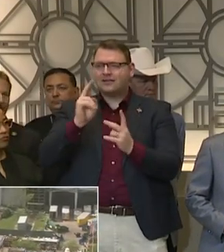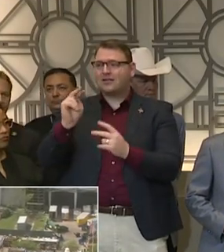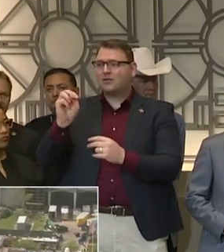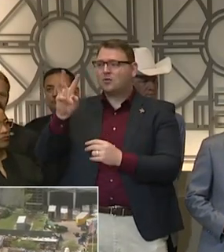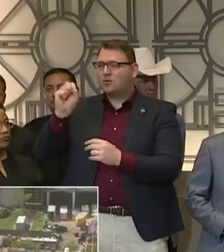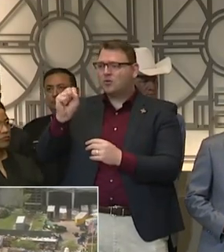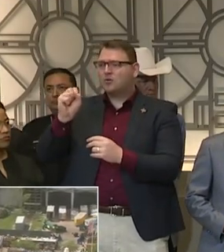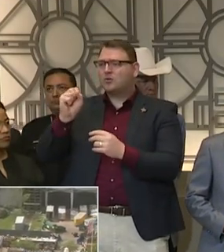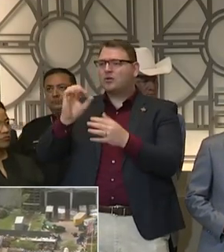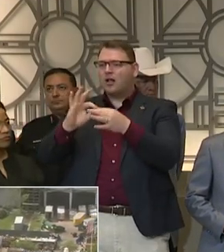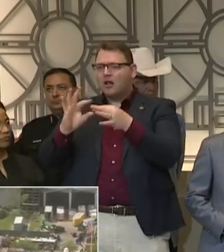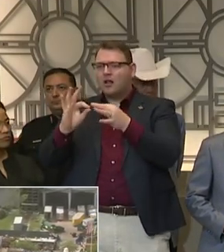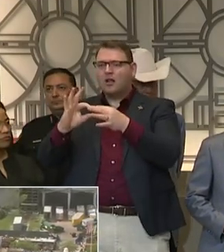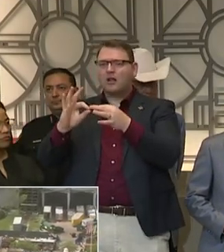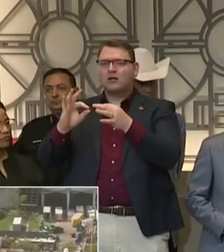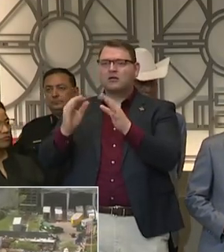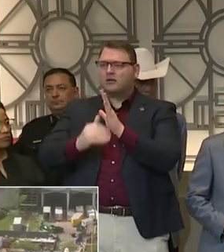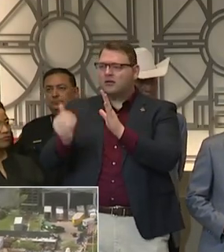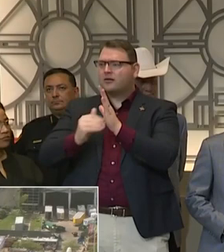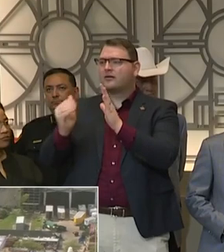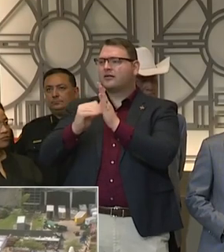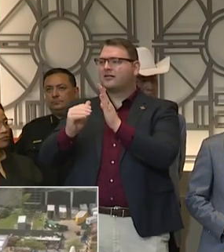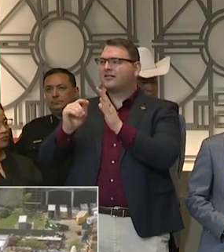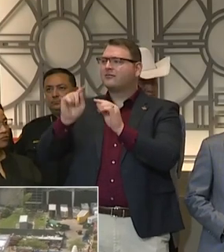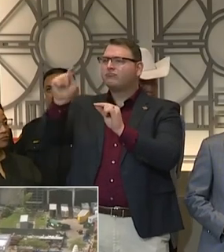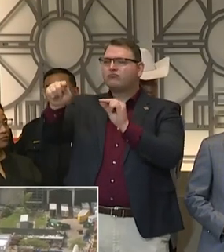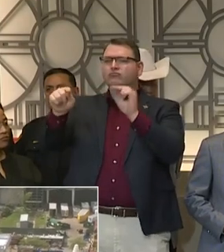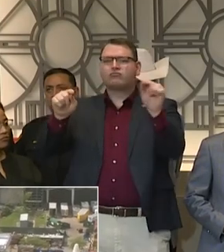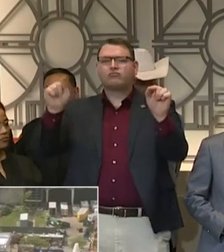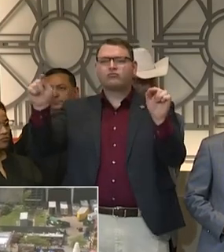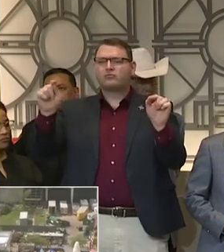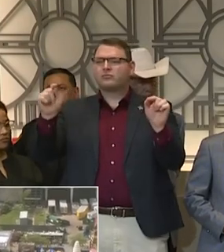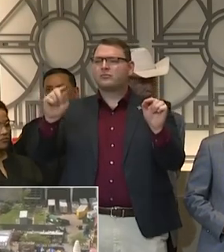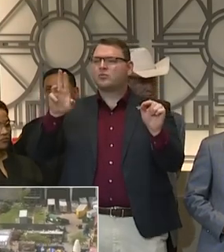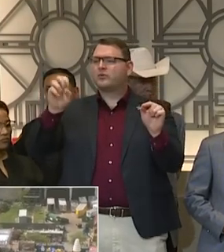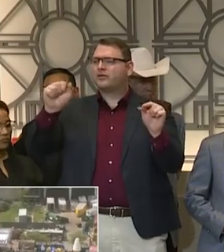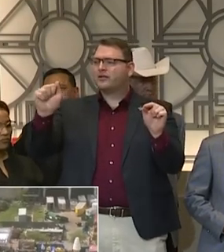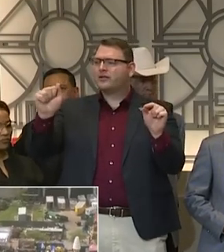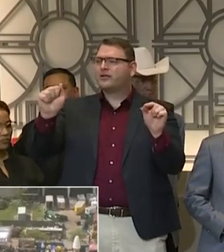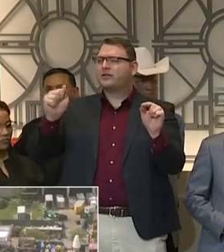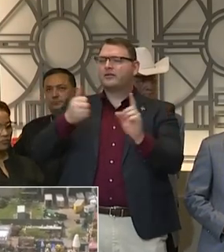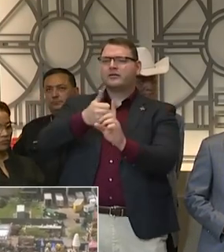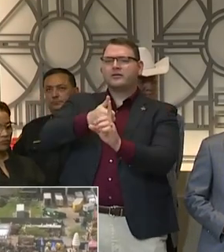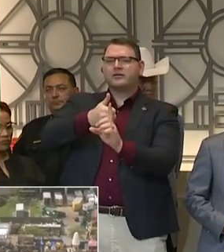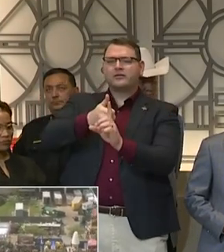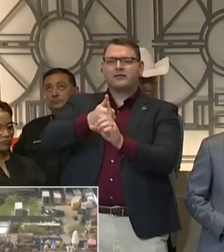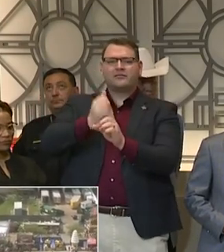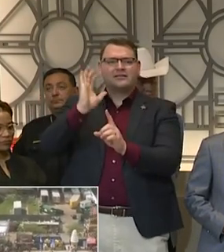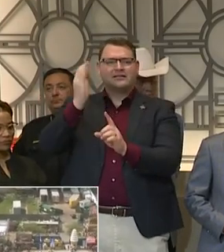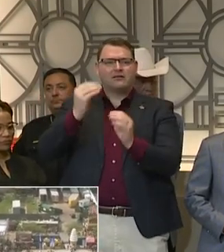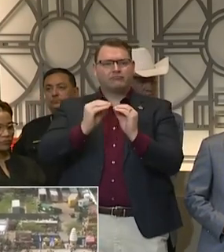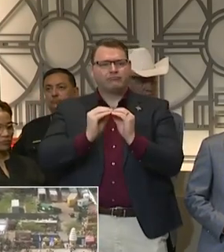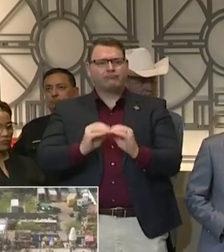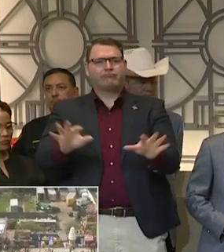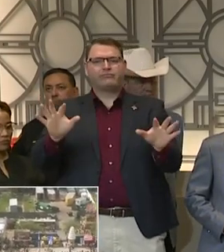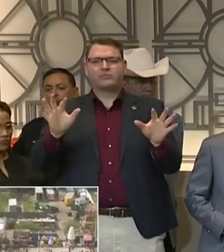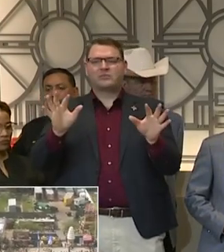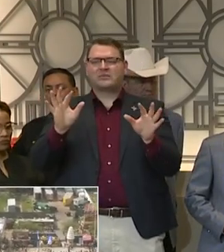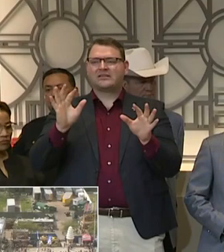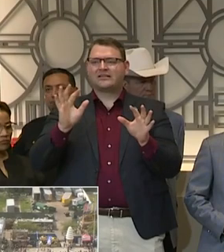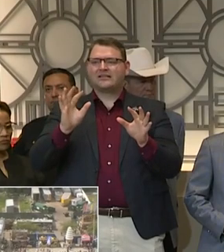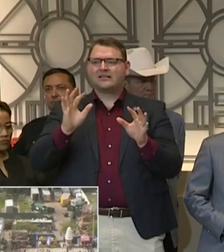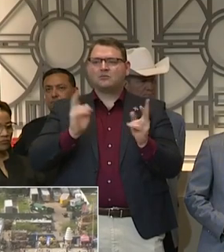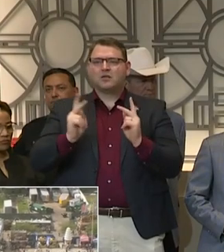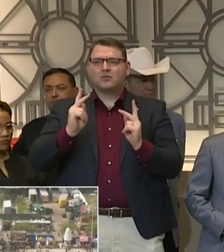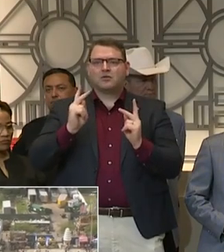in other areas of the country, areas of the world. And of course, news that the rodeo will be canceled